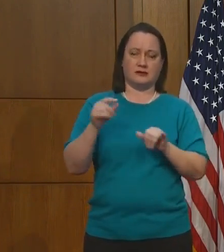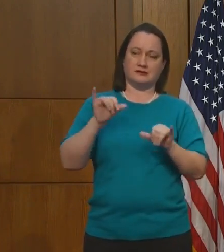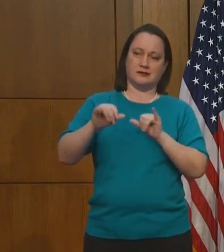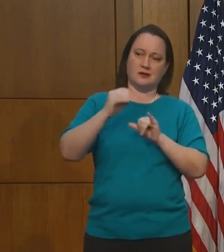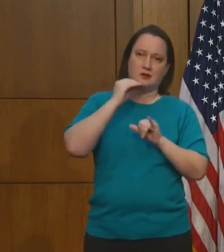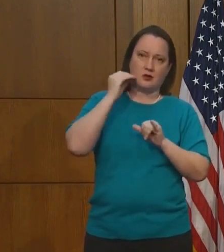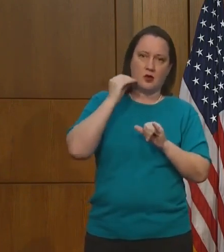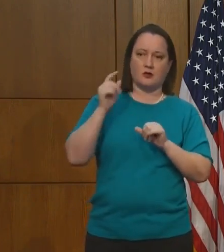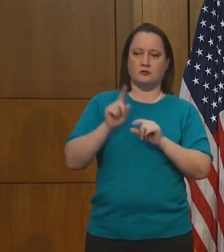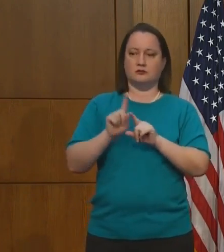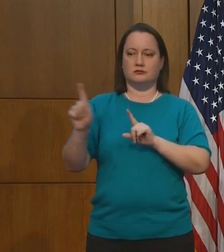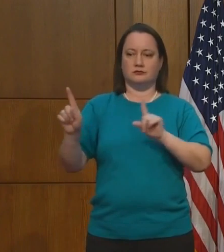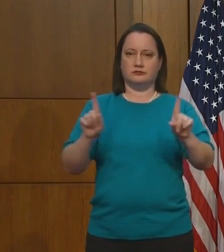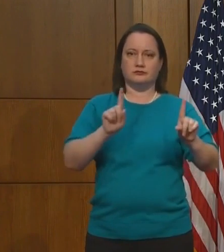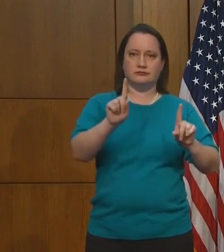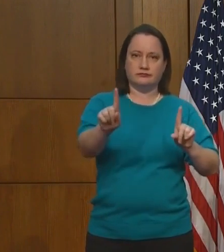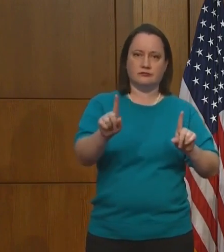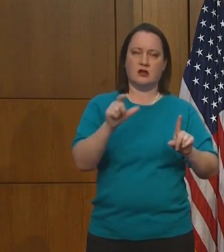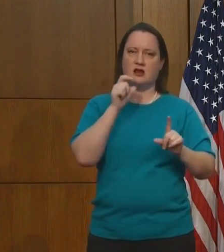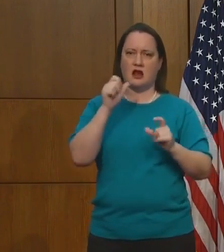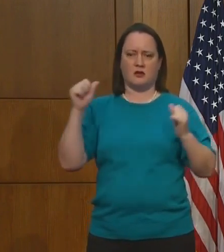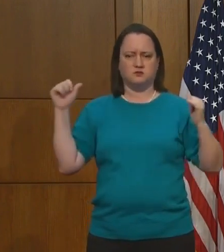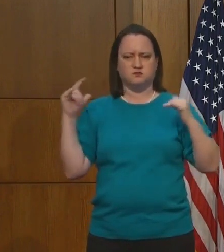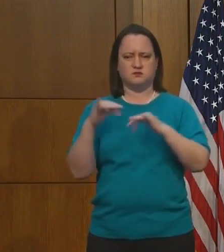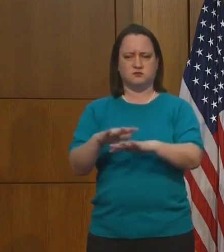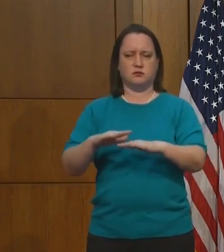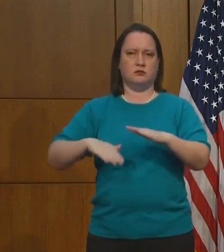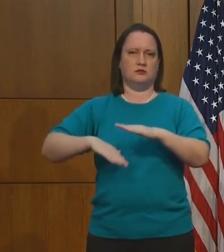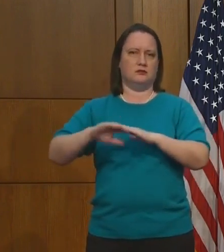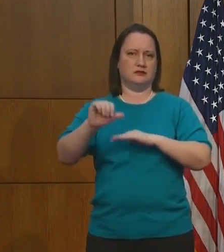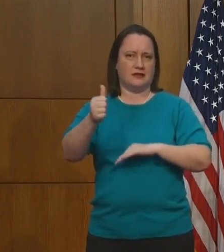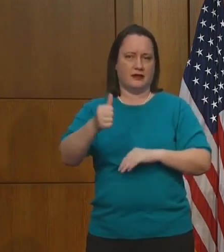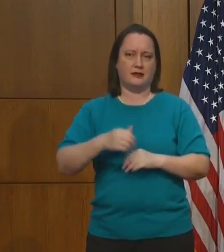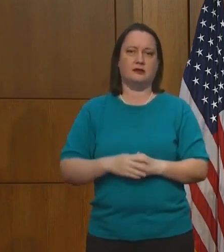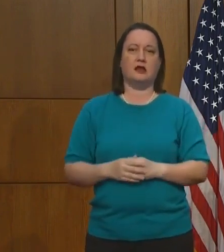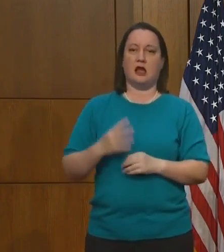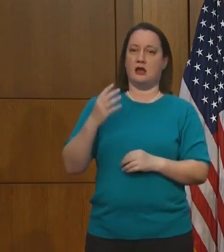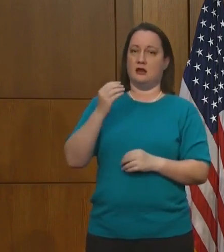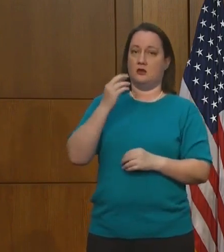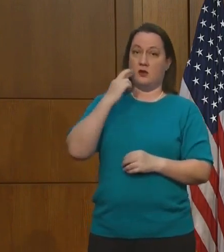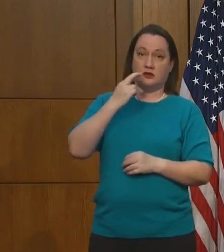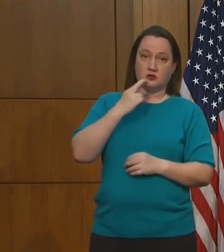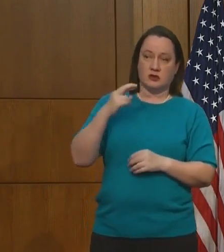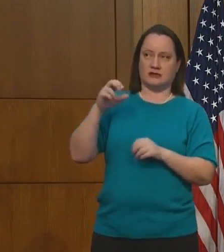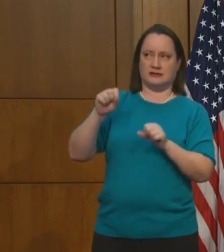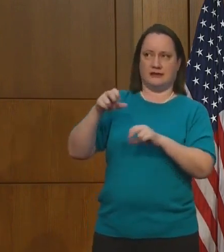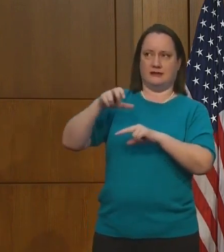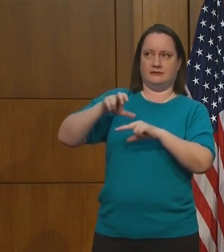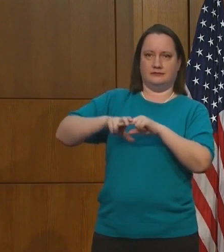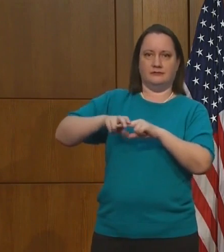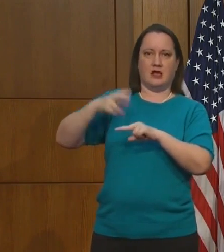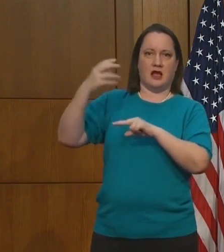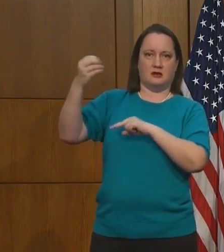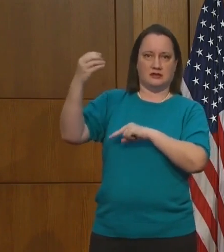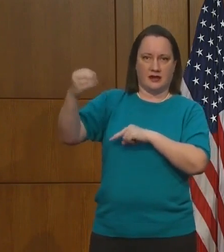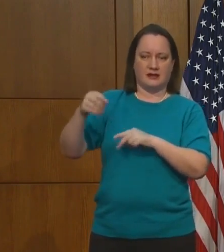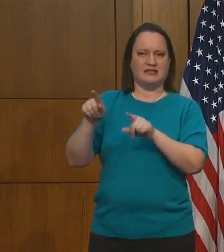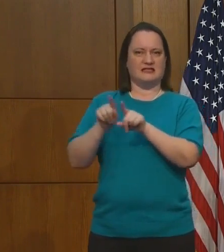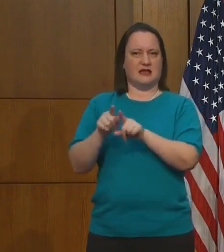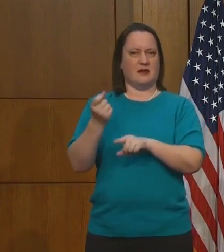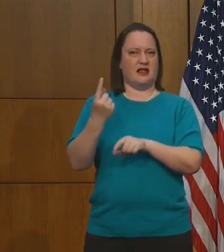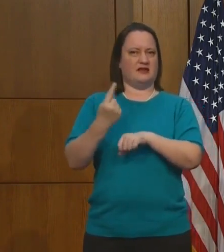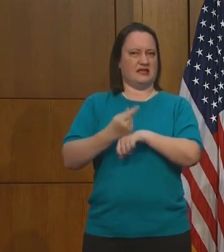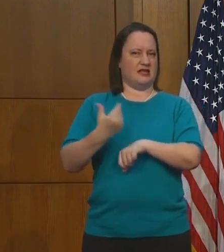limiting crowds, outdoor seating at restaurants, and everything else that we laid out 11 days ago.